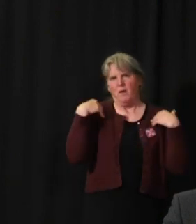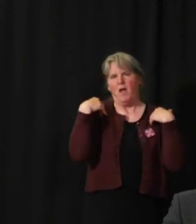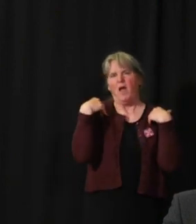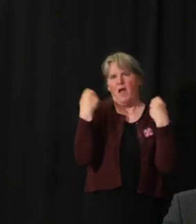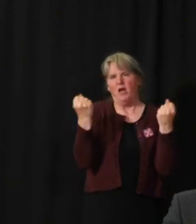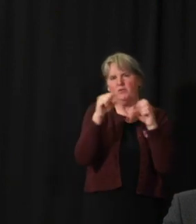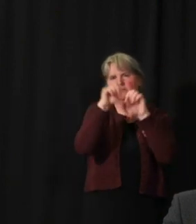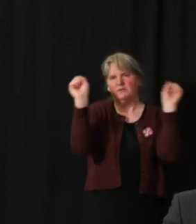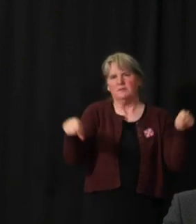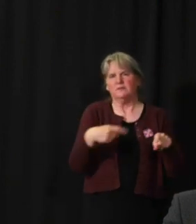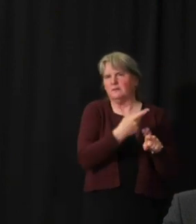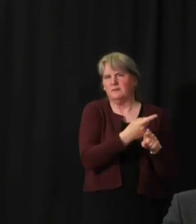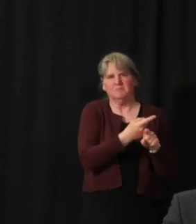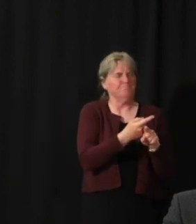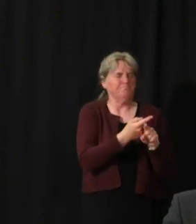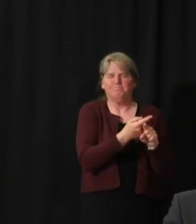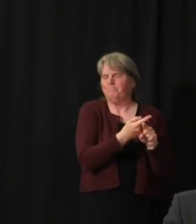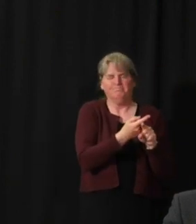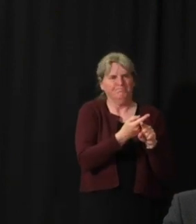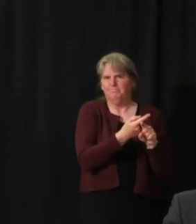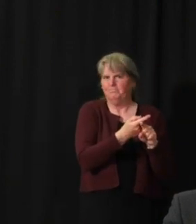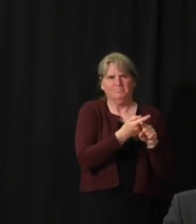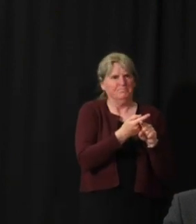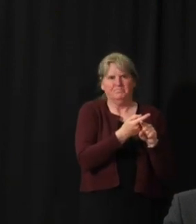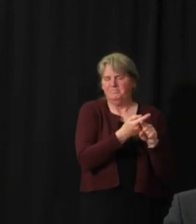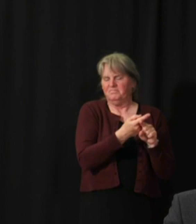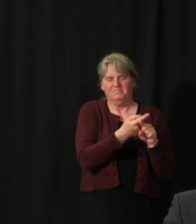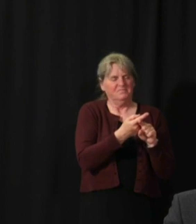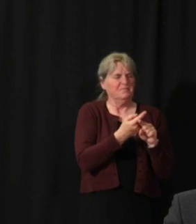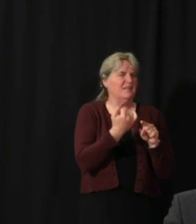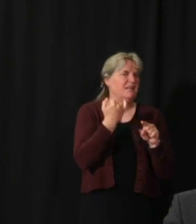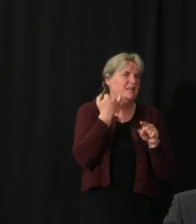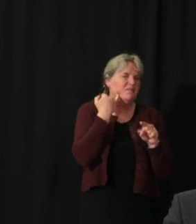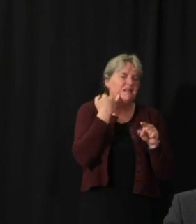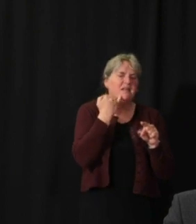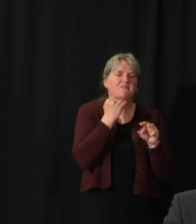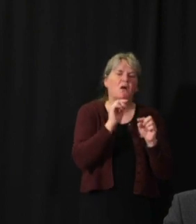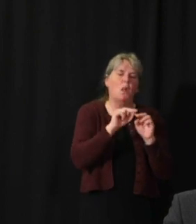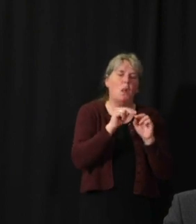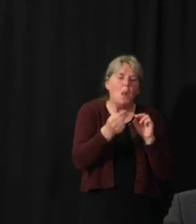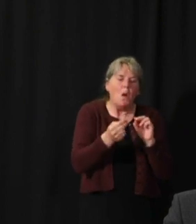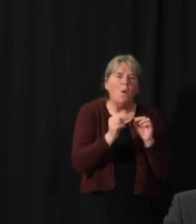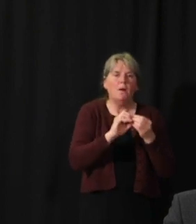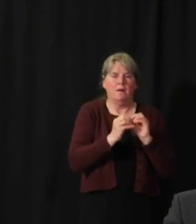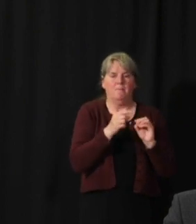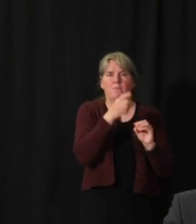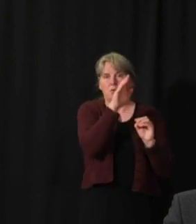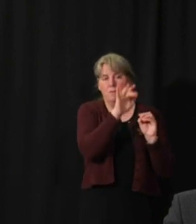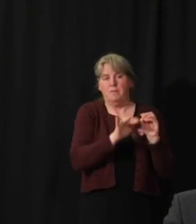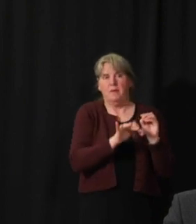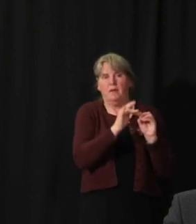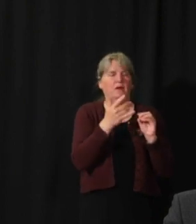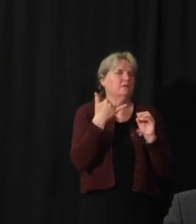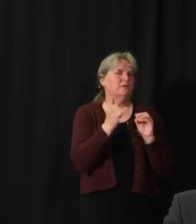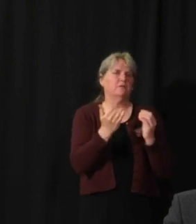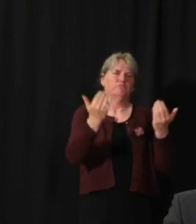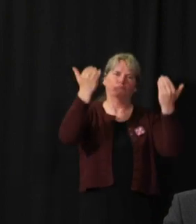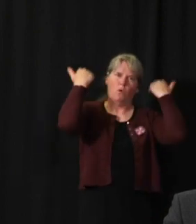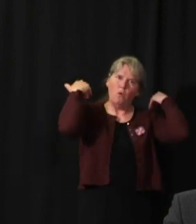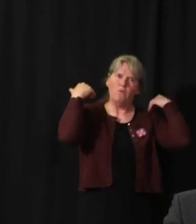Even if we were to downplay some of those estimates of proportion requiring